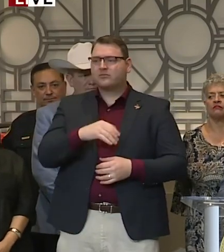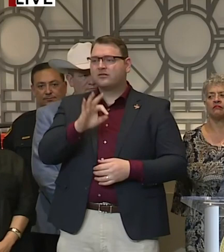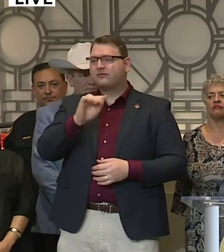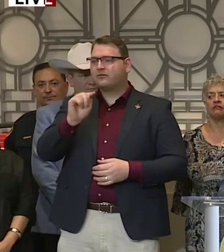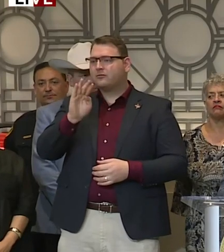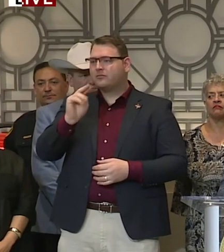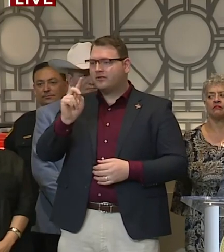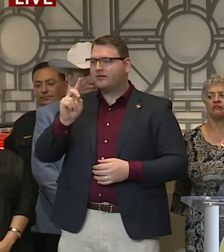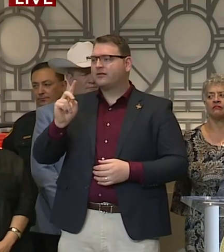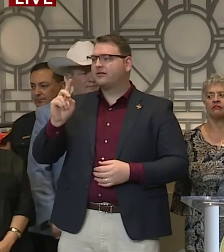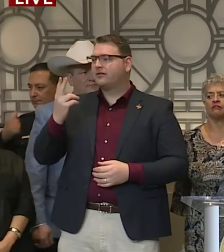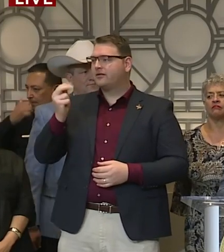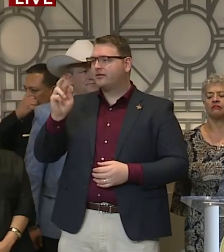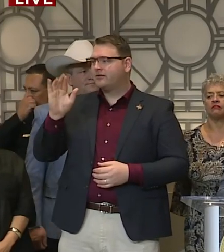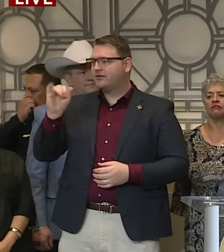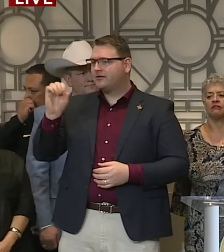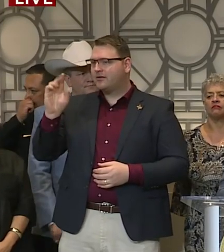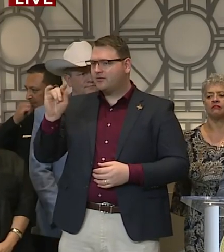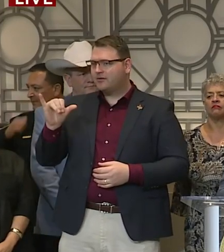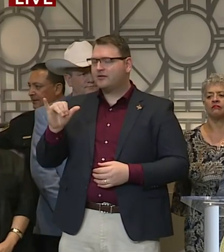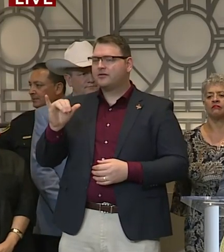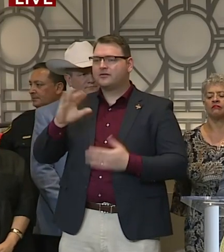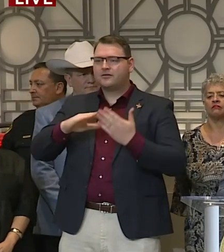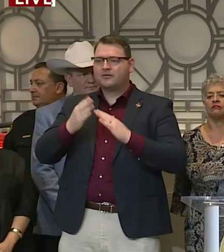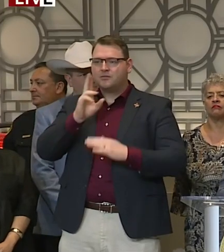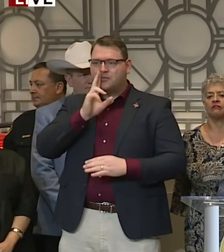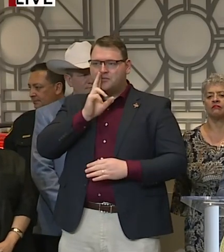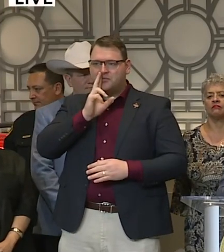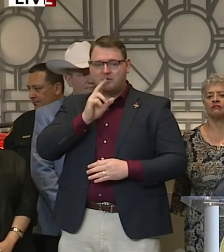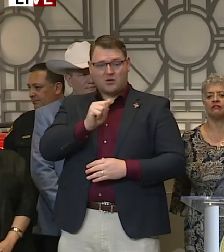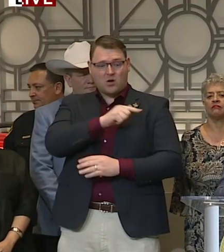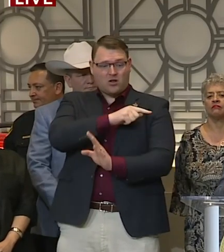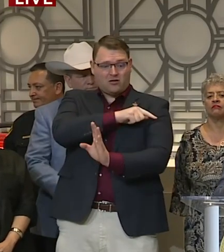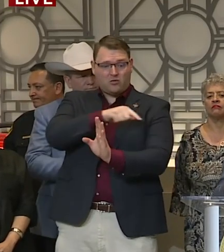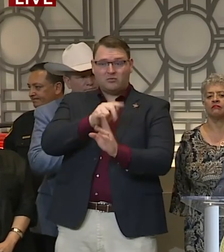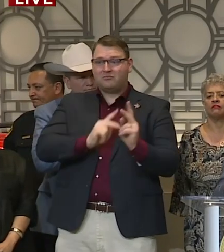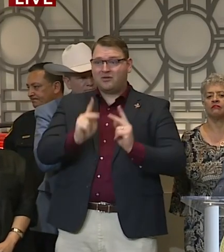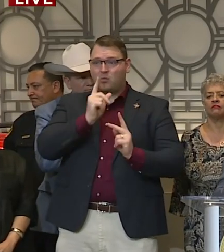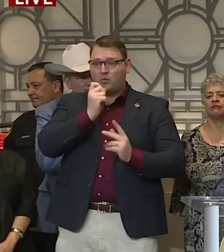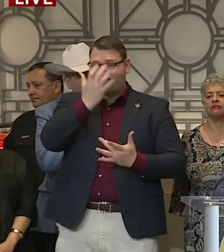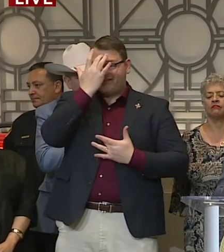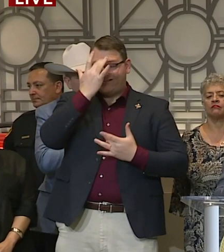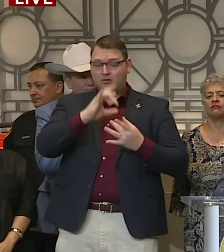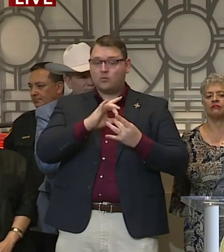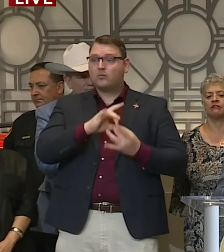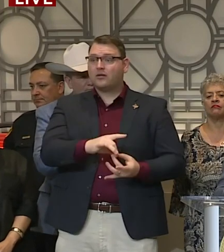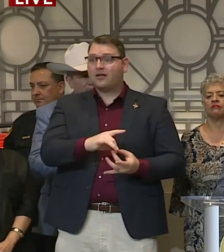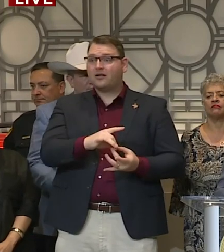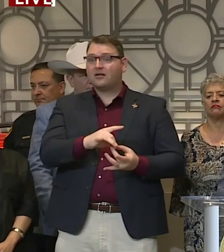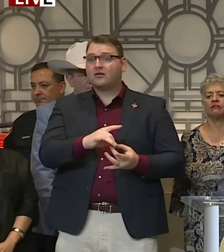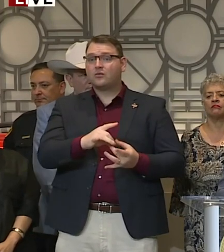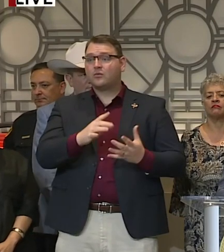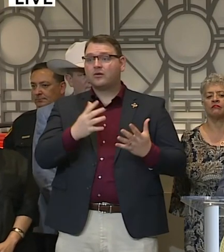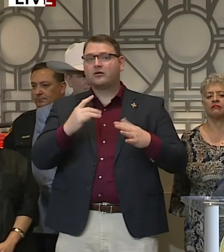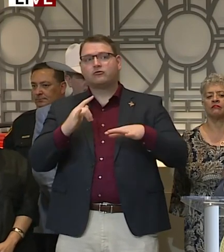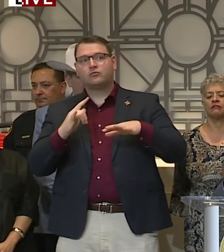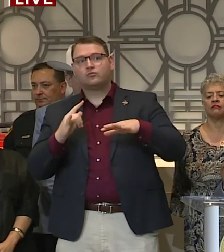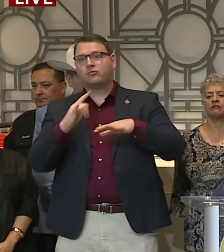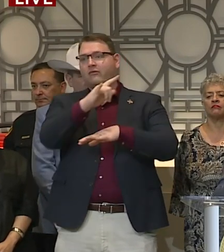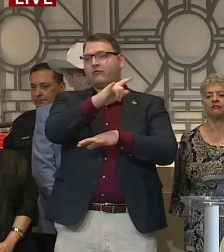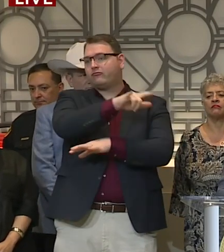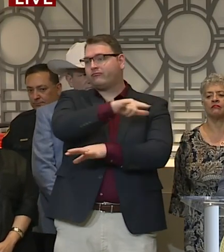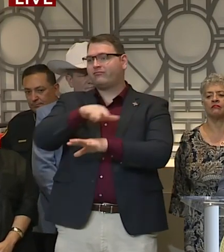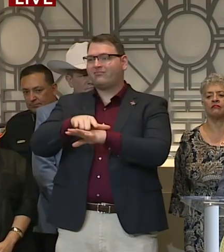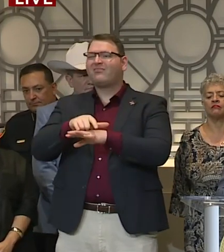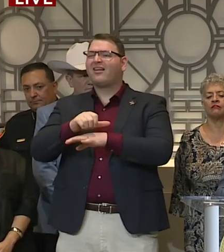Houston, all of those cases had been related to international travel. And all of